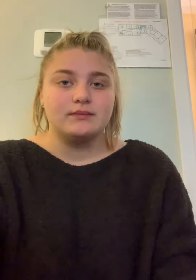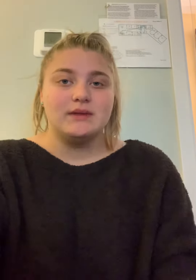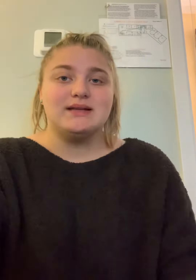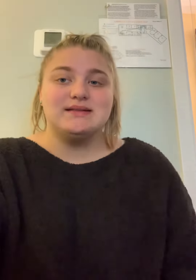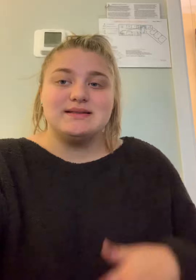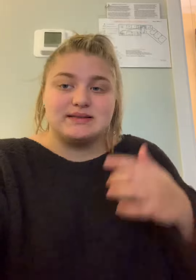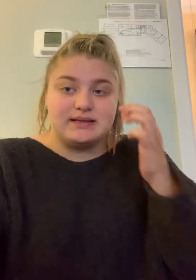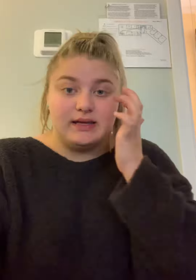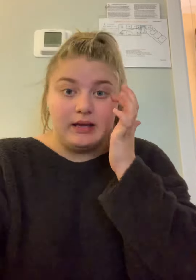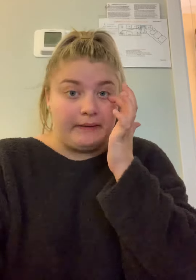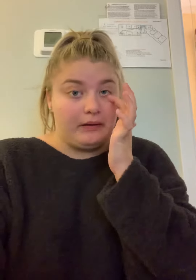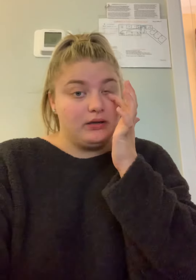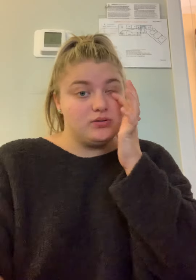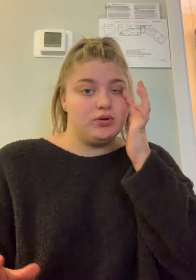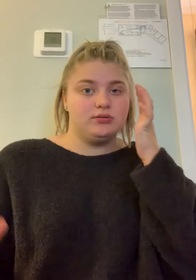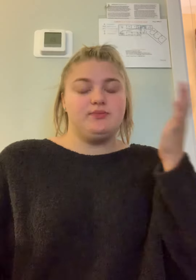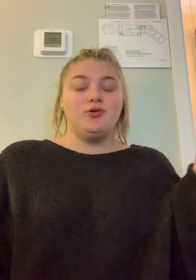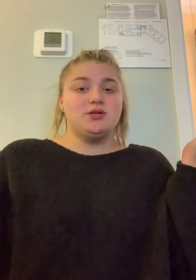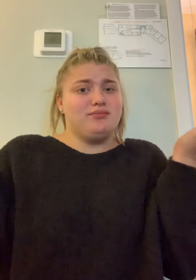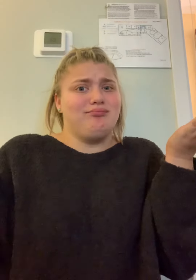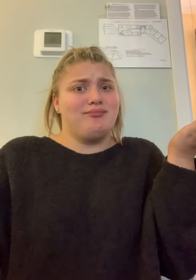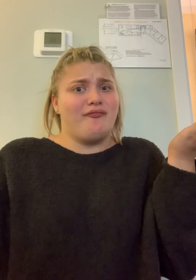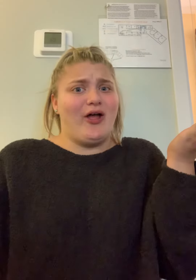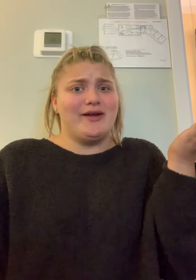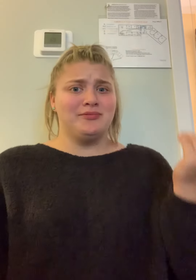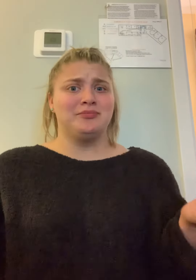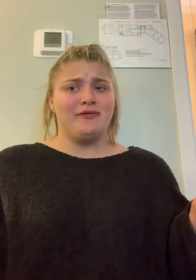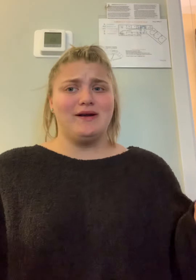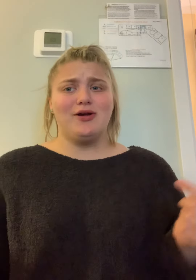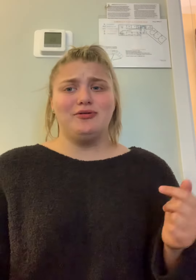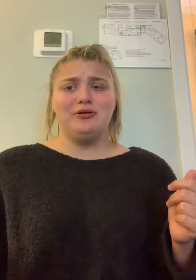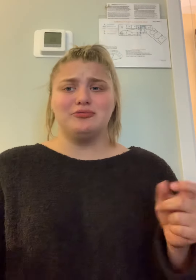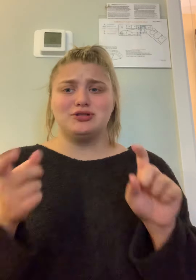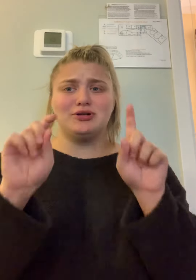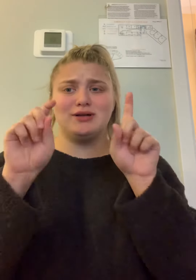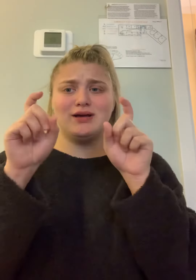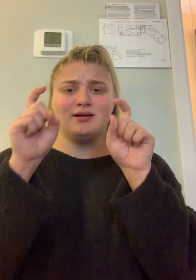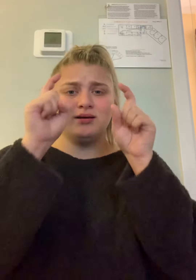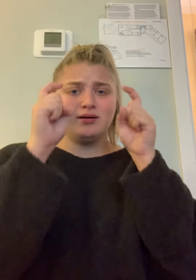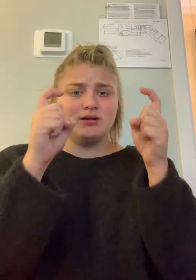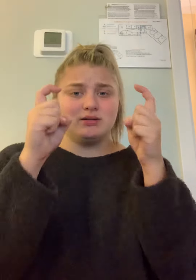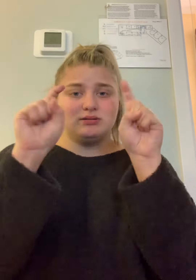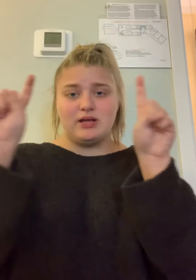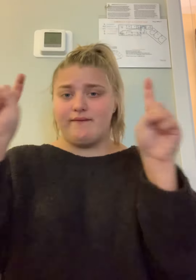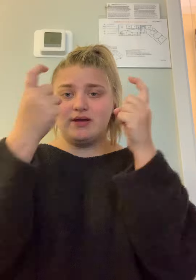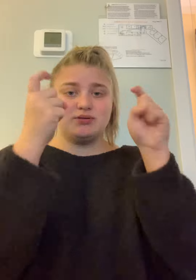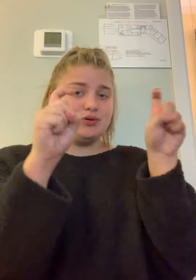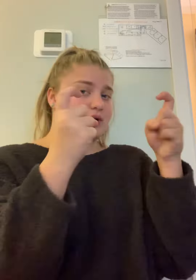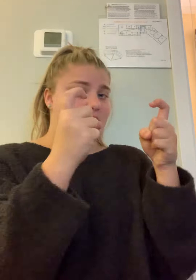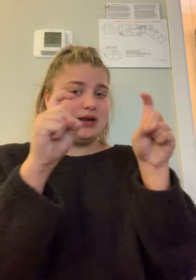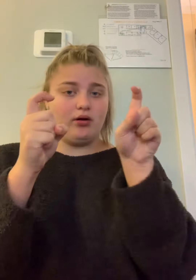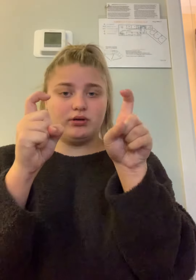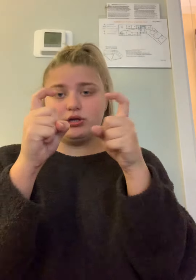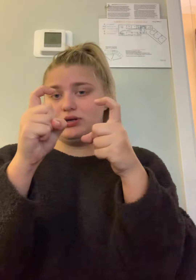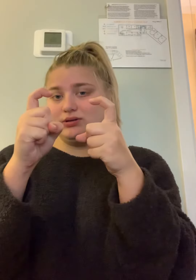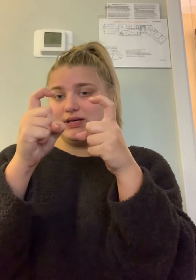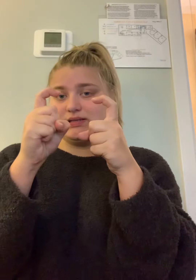Next is skiing because winter sports are fun fun to go do. you're going to take fists with your hand out and you're going to do this